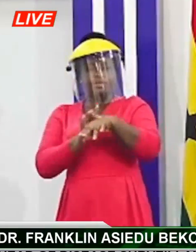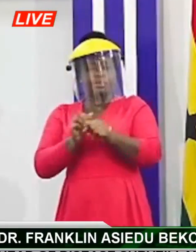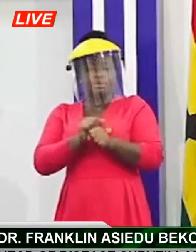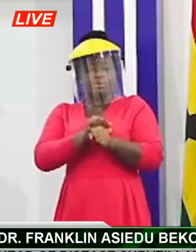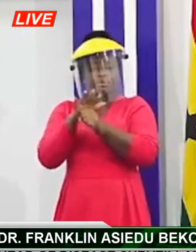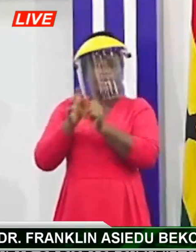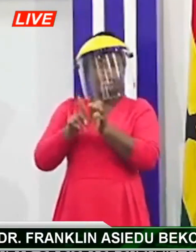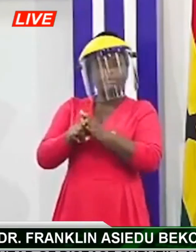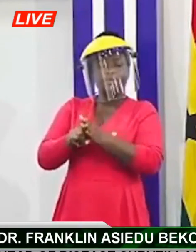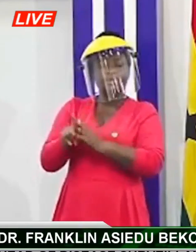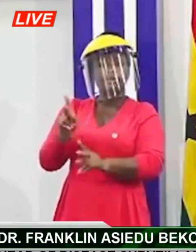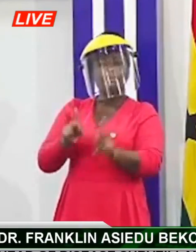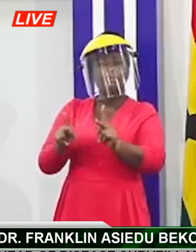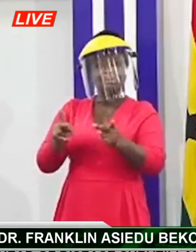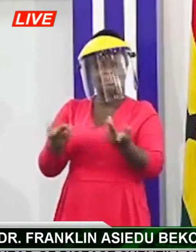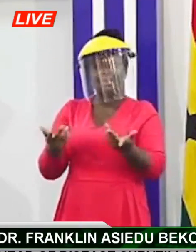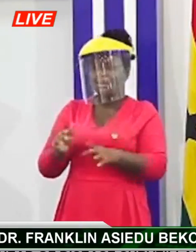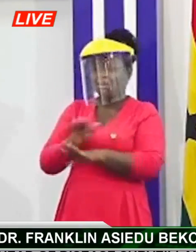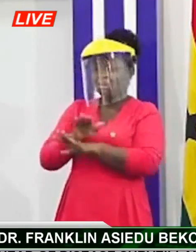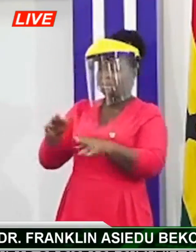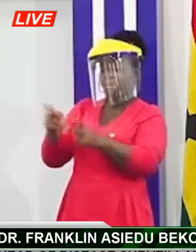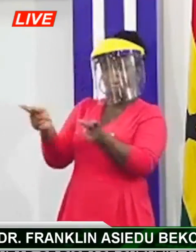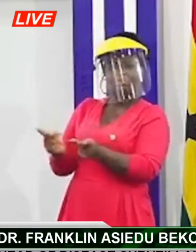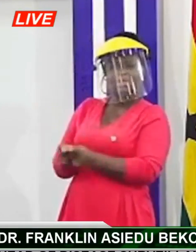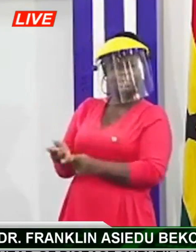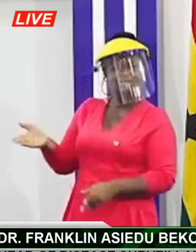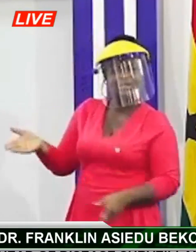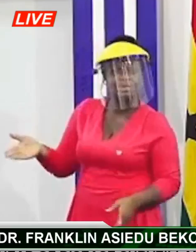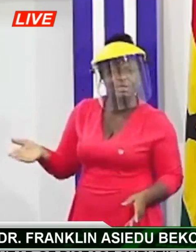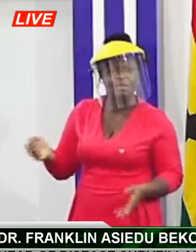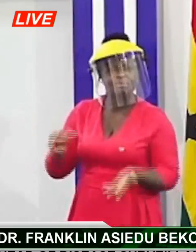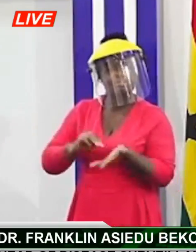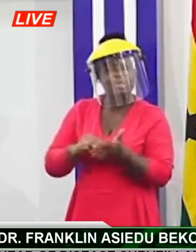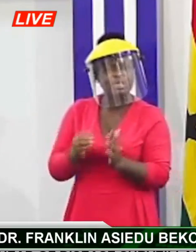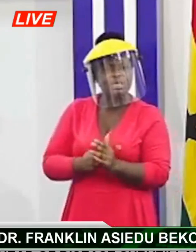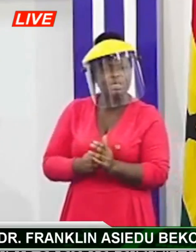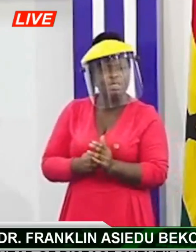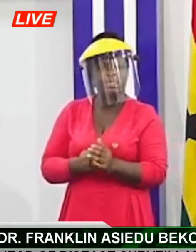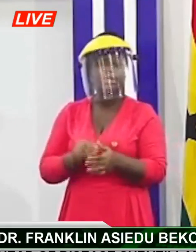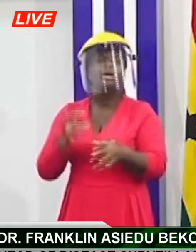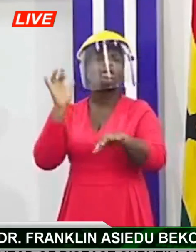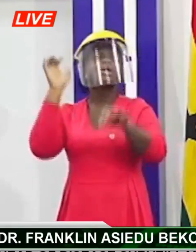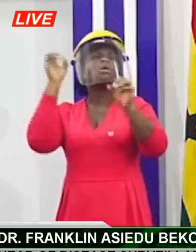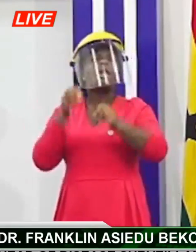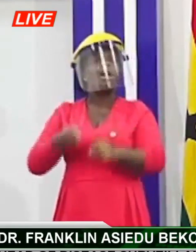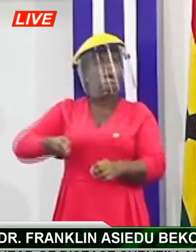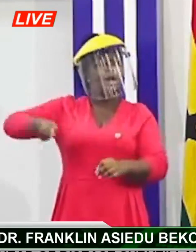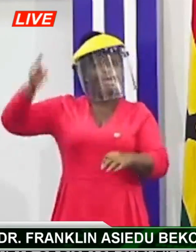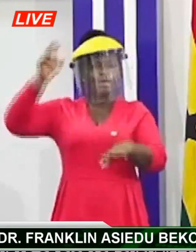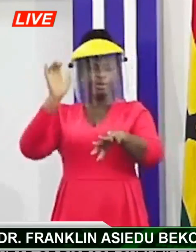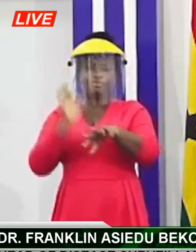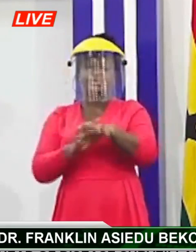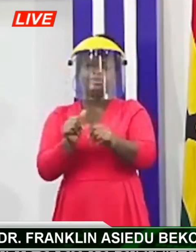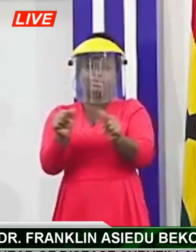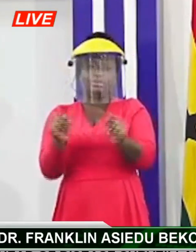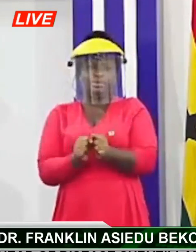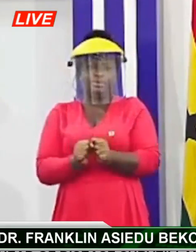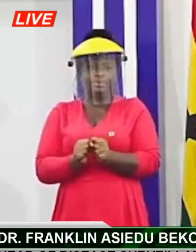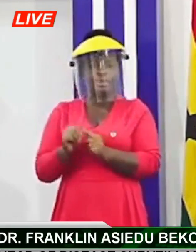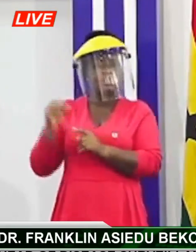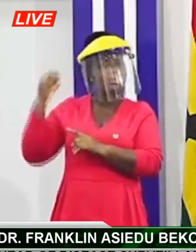kind of um to hold then it will be supposed to to the high rate of infection that pertains to oboasee so